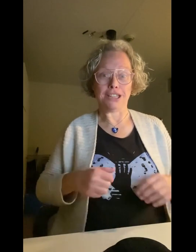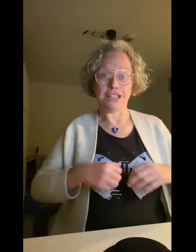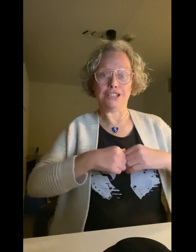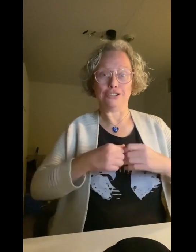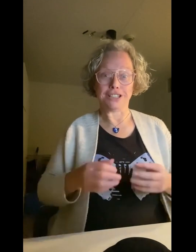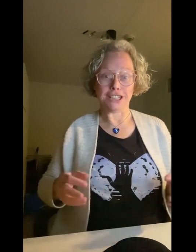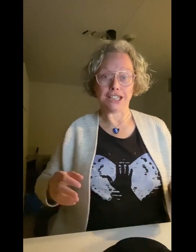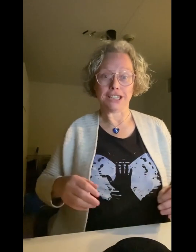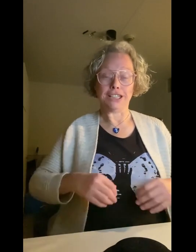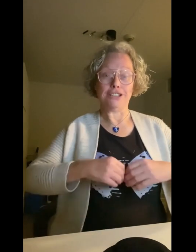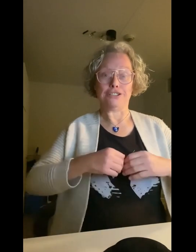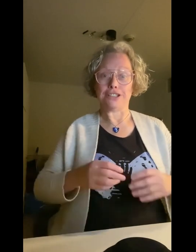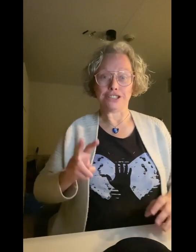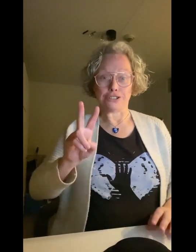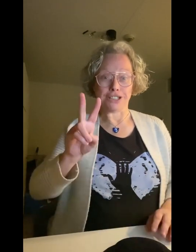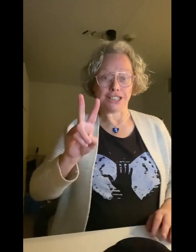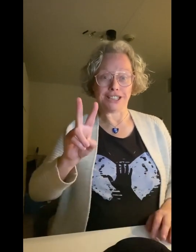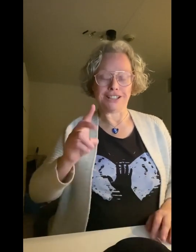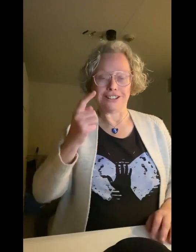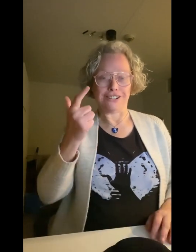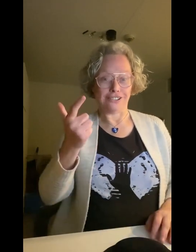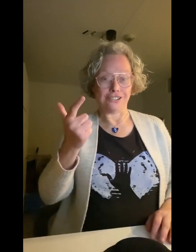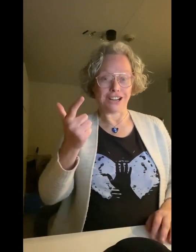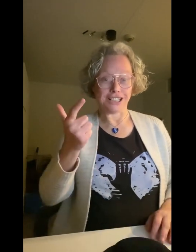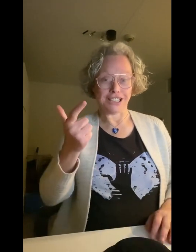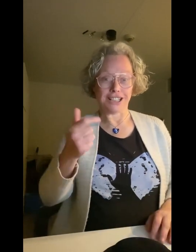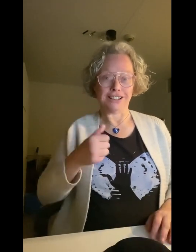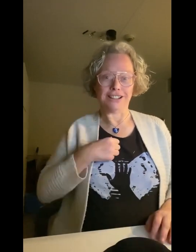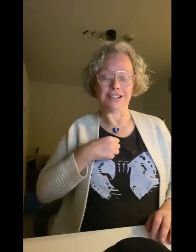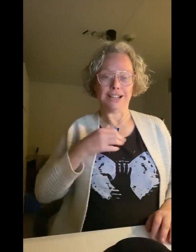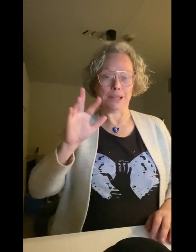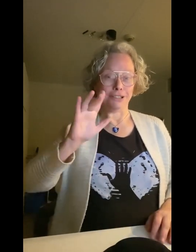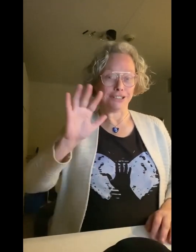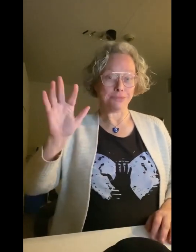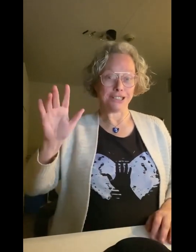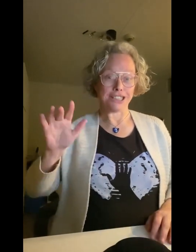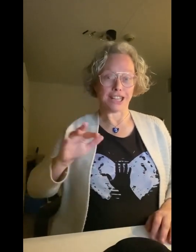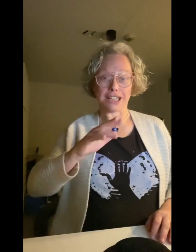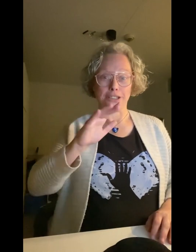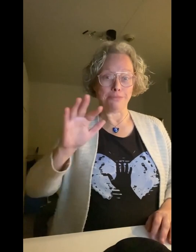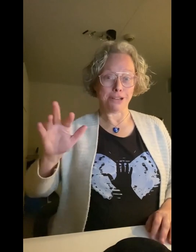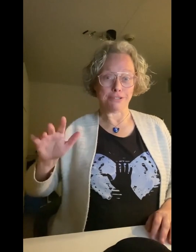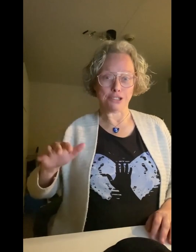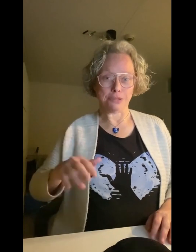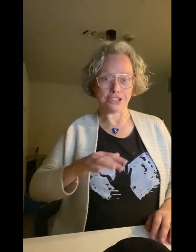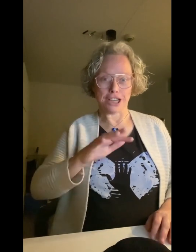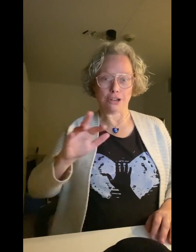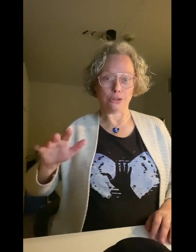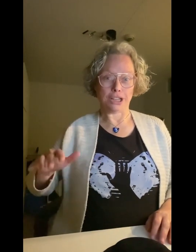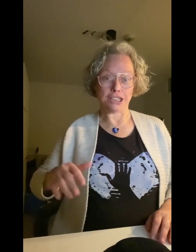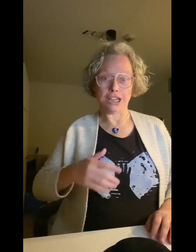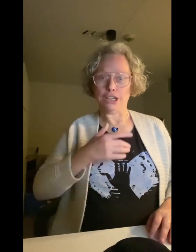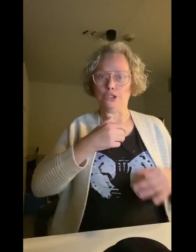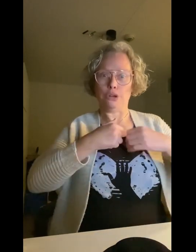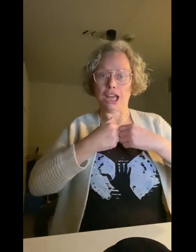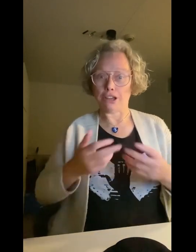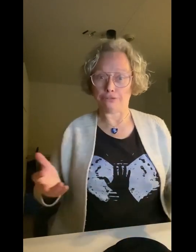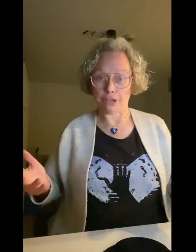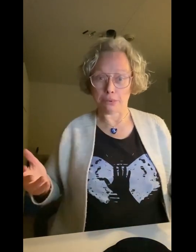2023. Alrighty, happy Christmas and Merry Christmas and all that to everybody.